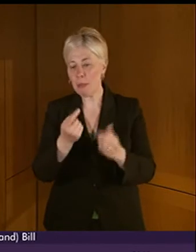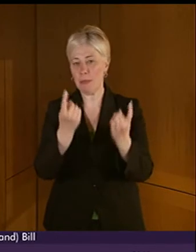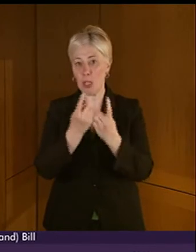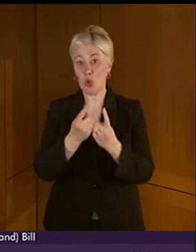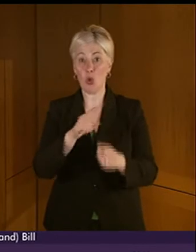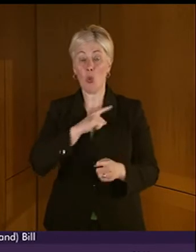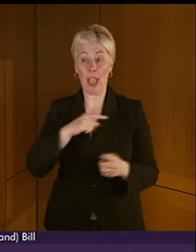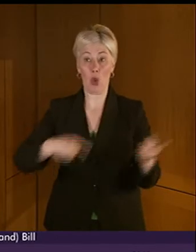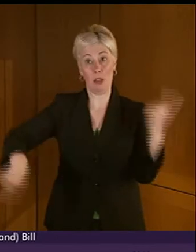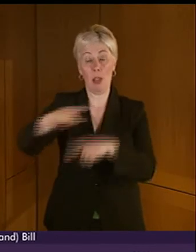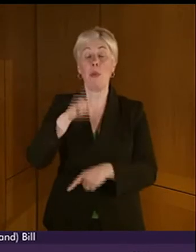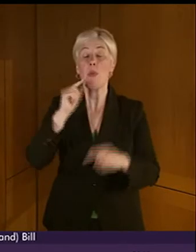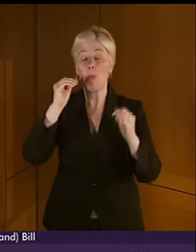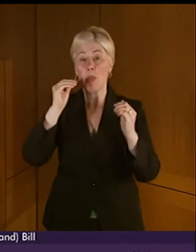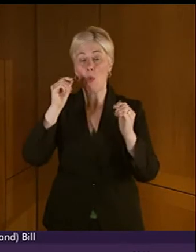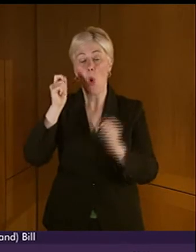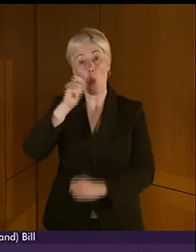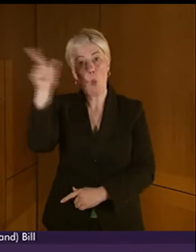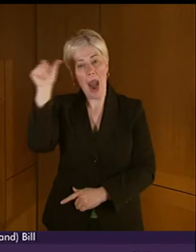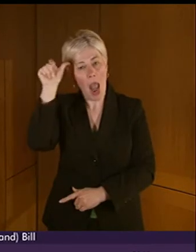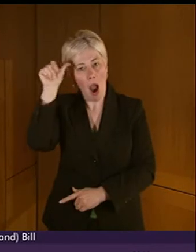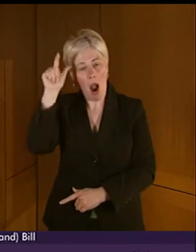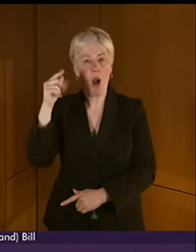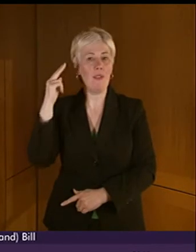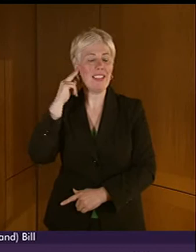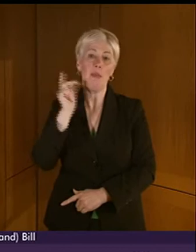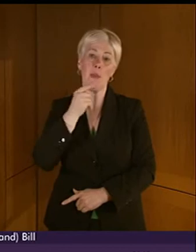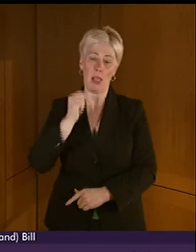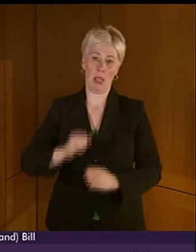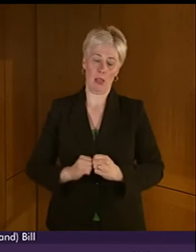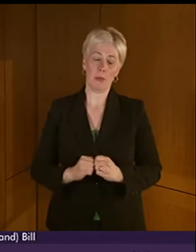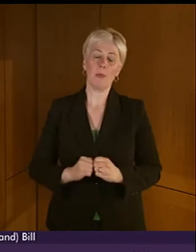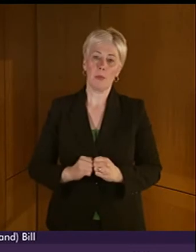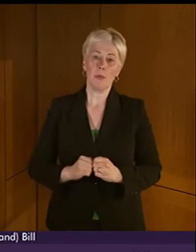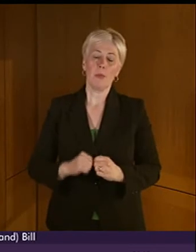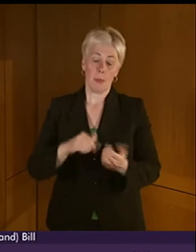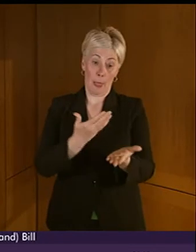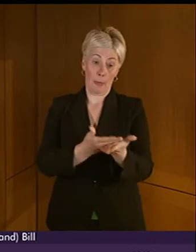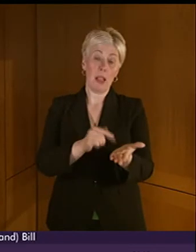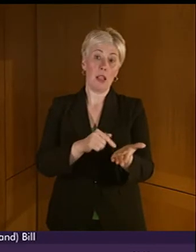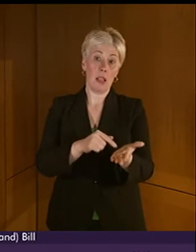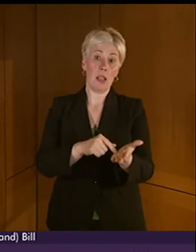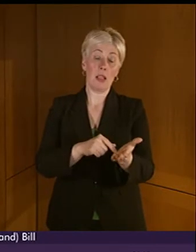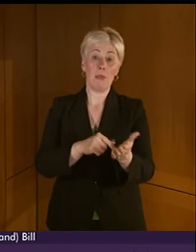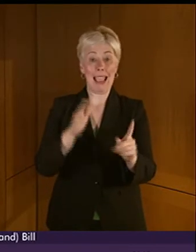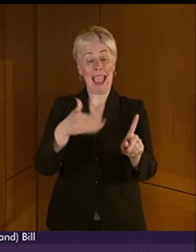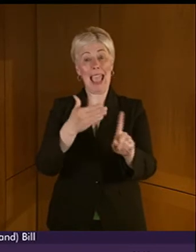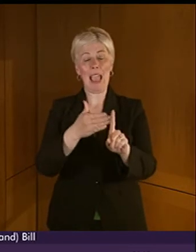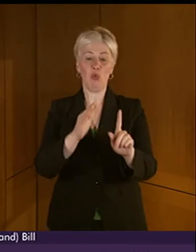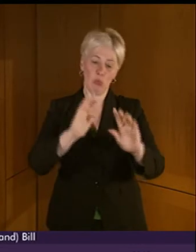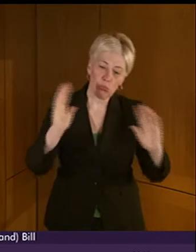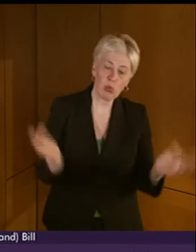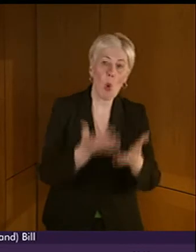deaf people. The policy memorandum to the bill highlights that it aims to promote the use and